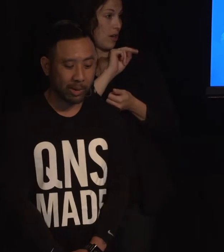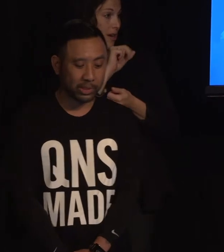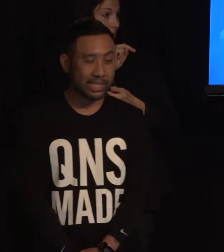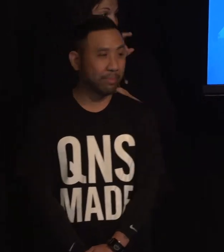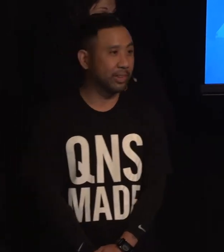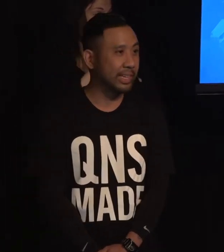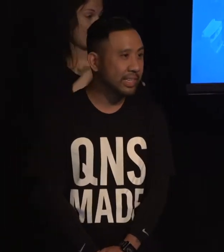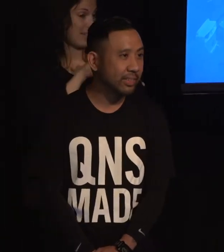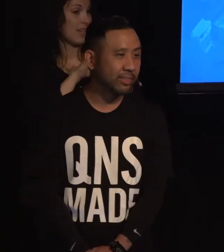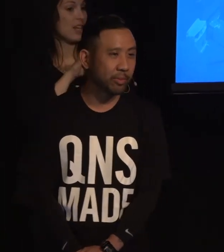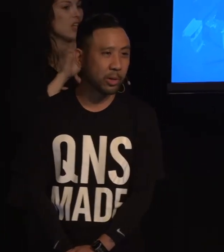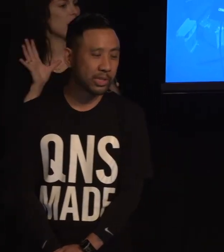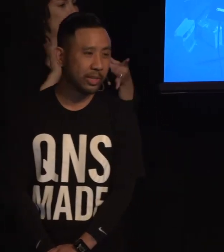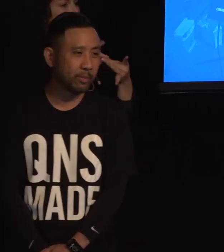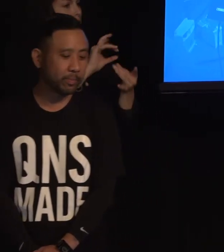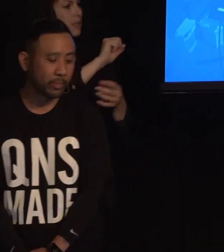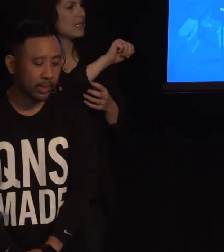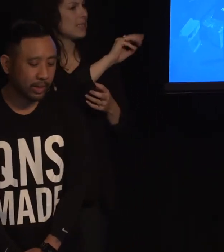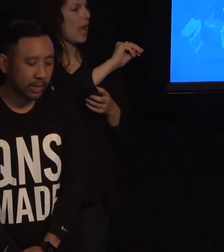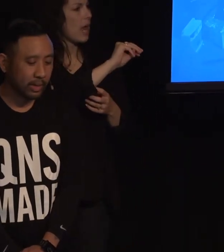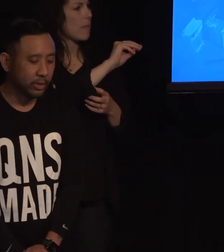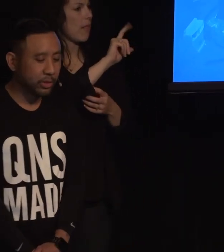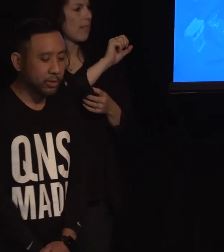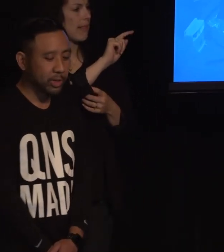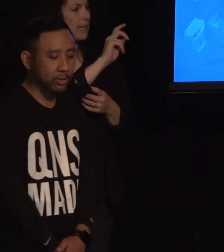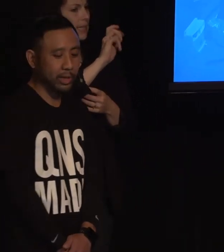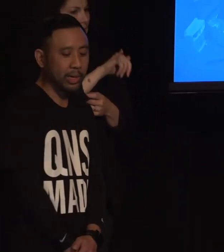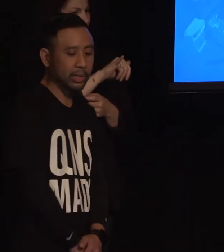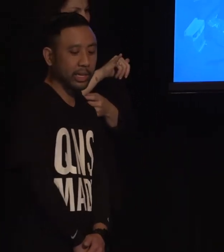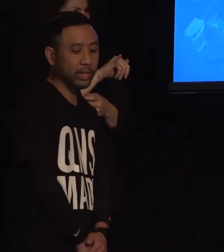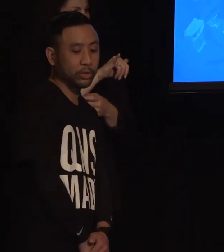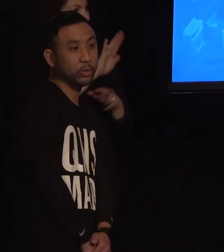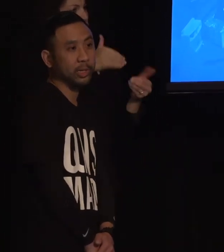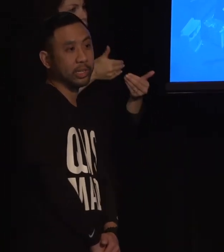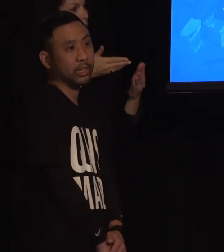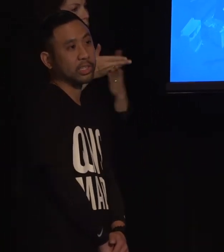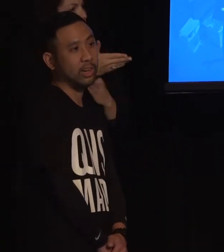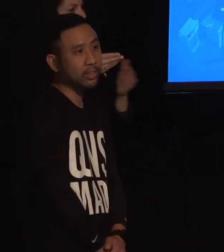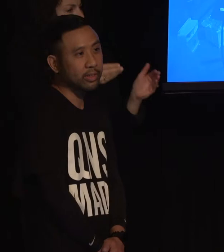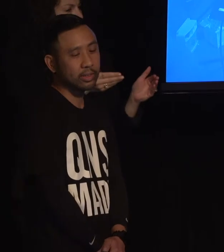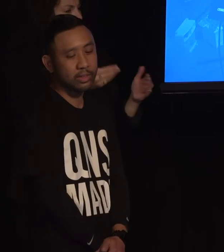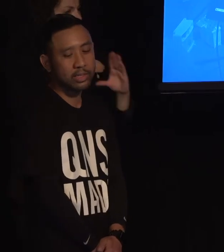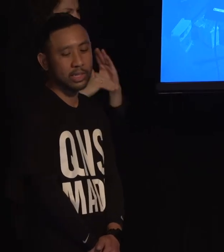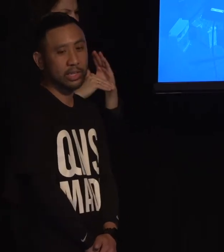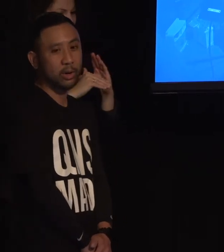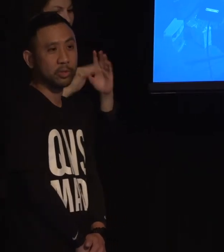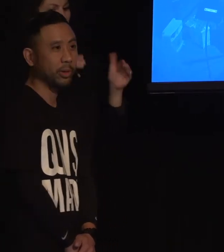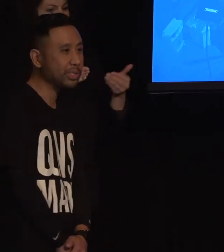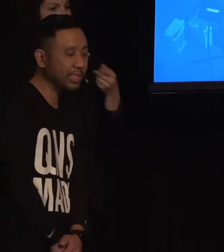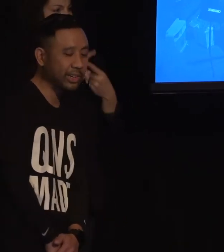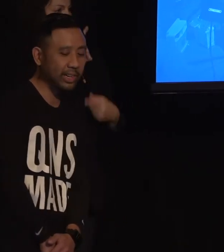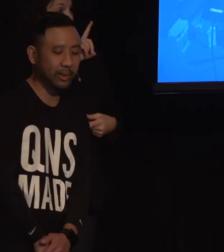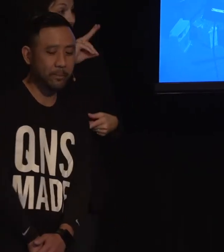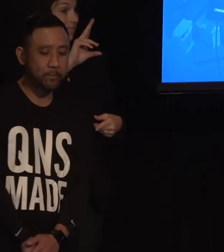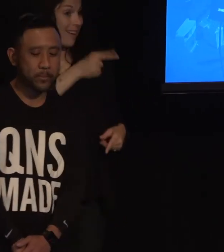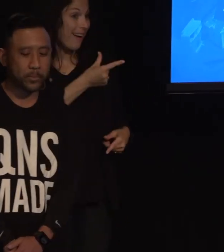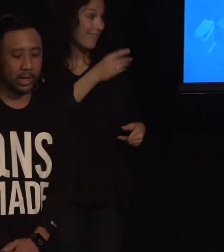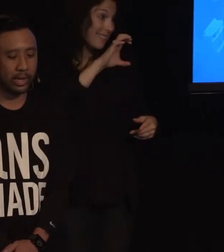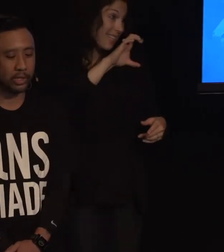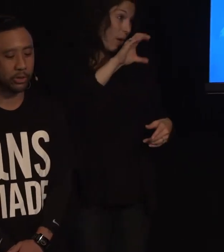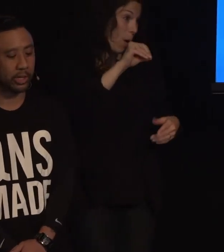linked me up with Sam Valenti from Ghostly introduced me through email and he introduced me to Doug Song CEO of Duo Security